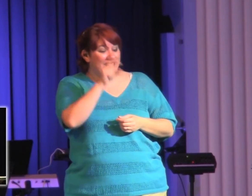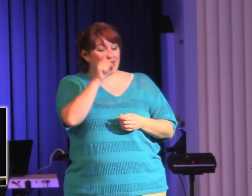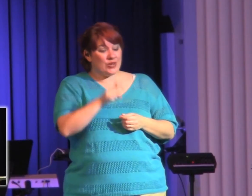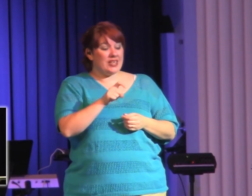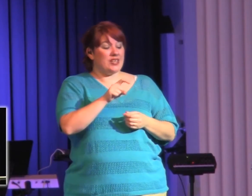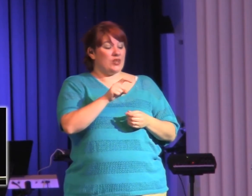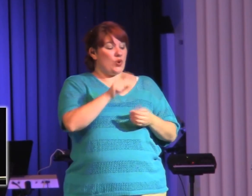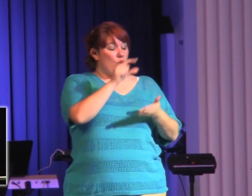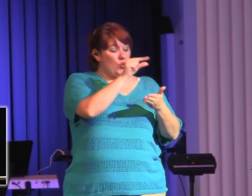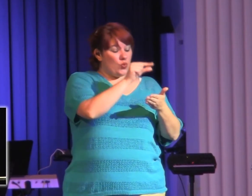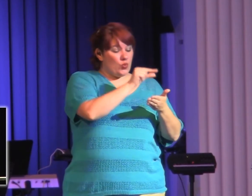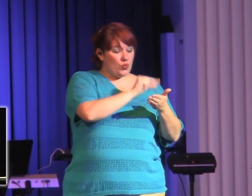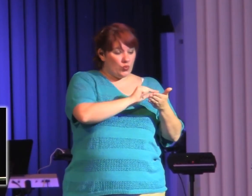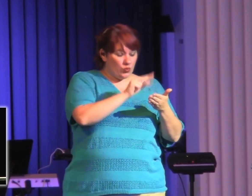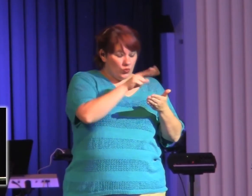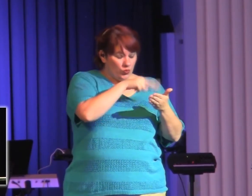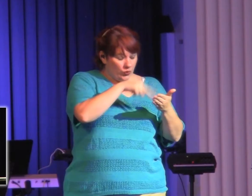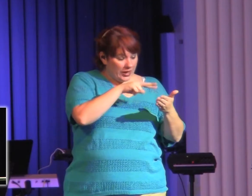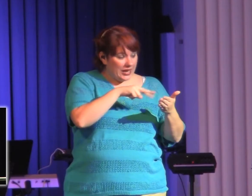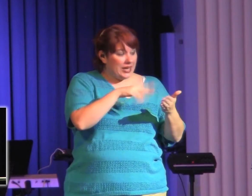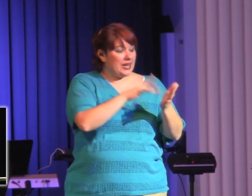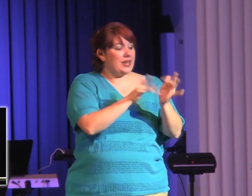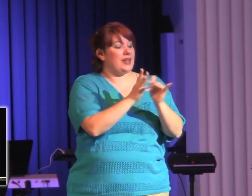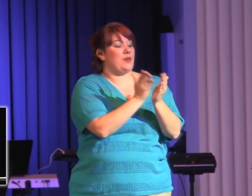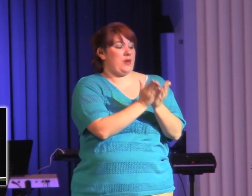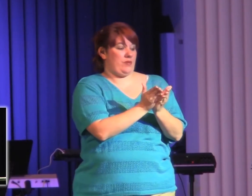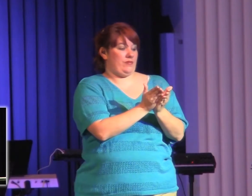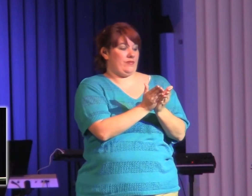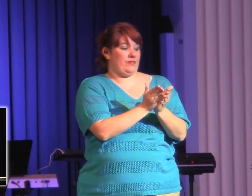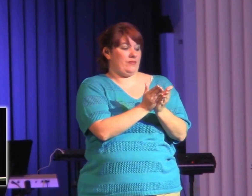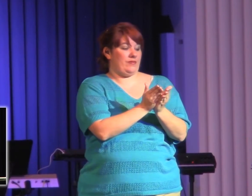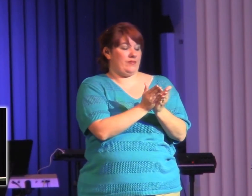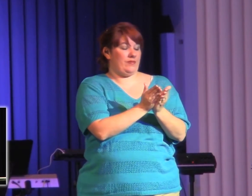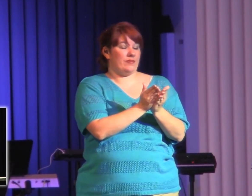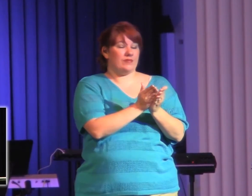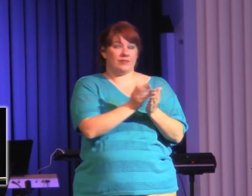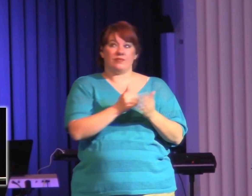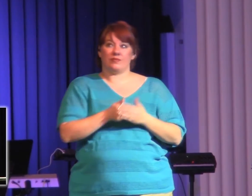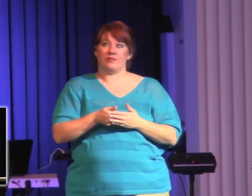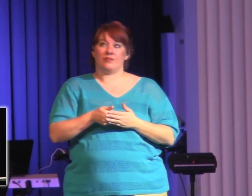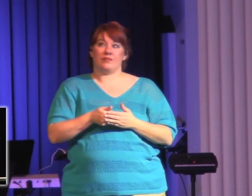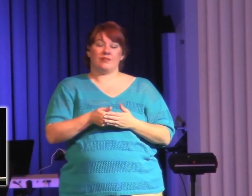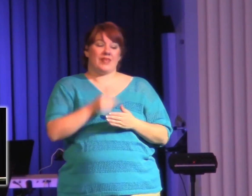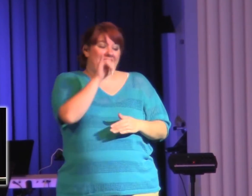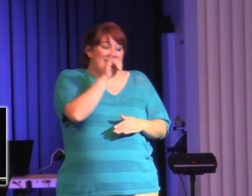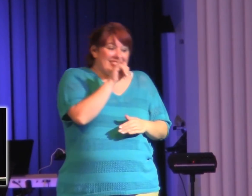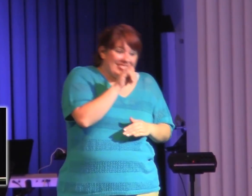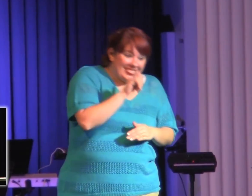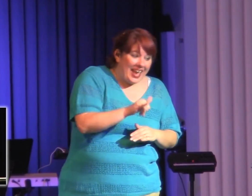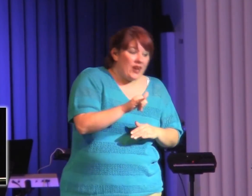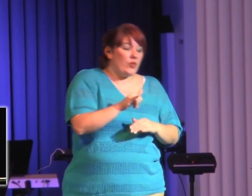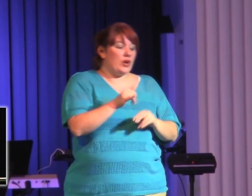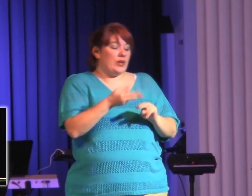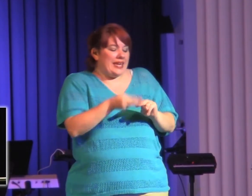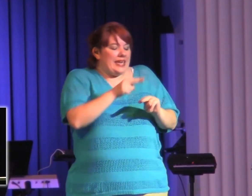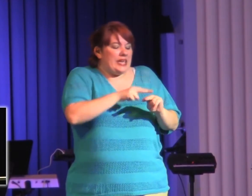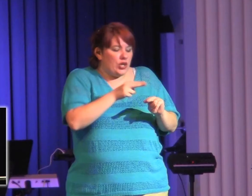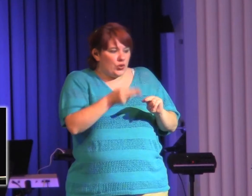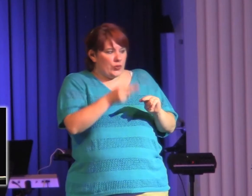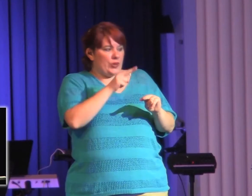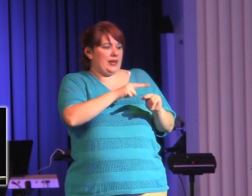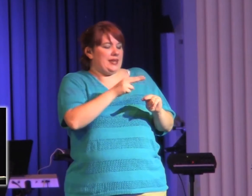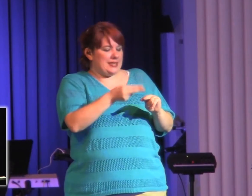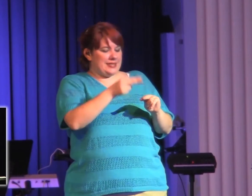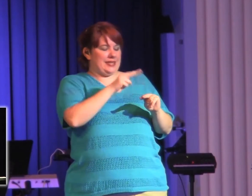make you perfect or holy. He's going to do it through the washing of the word. Man, read the thing on a